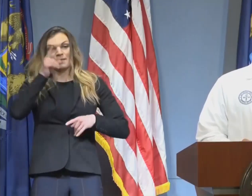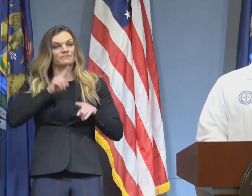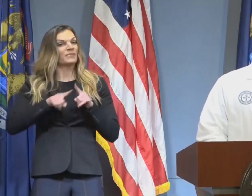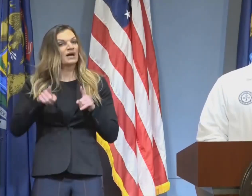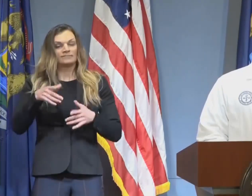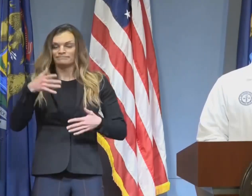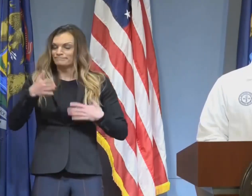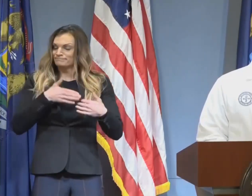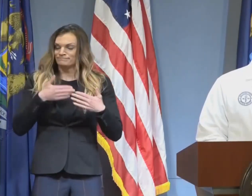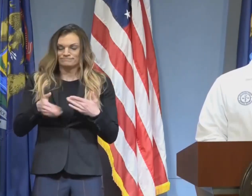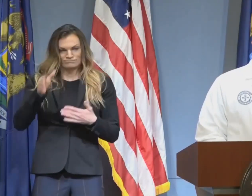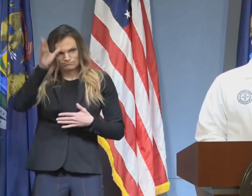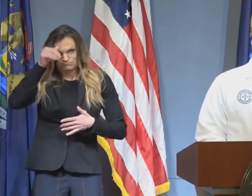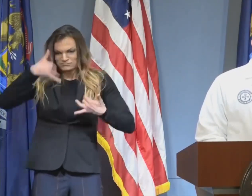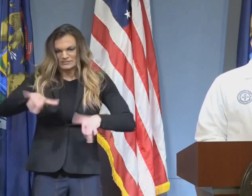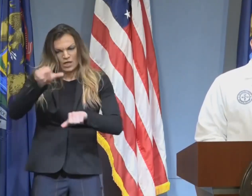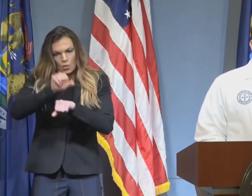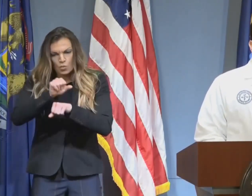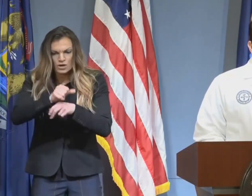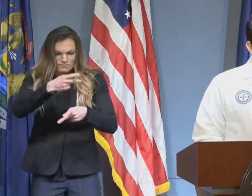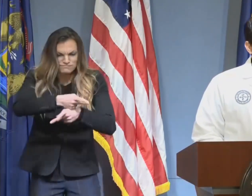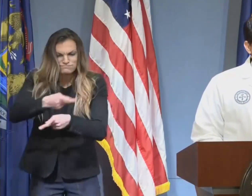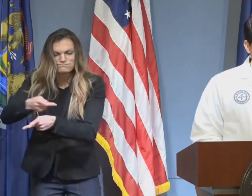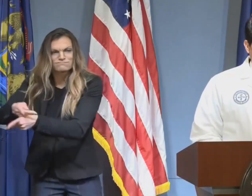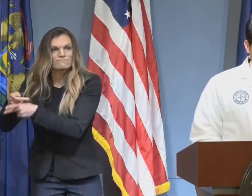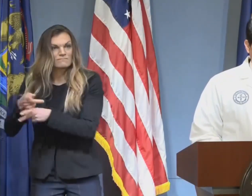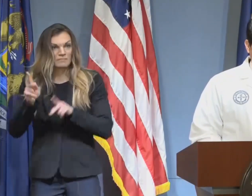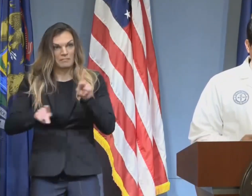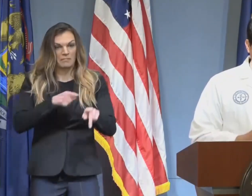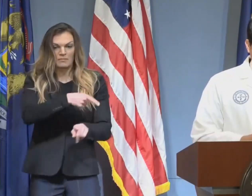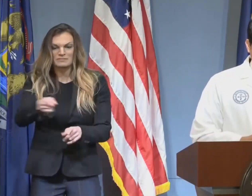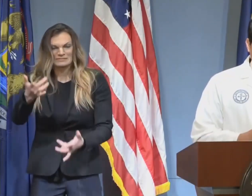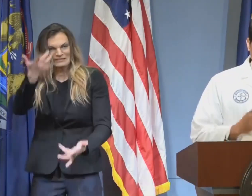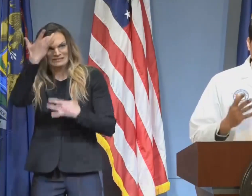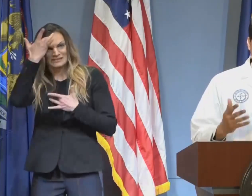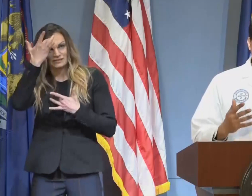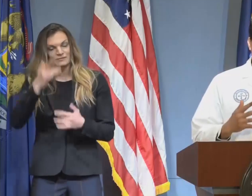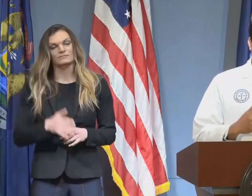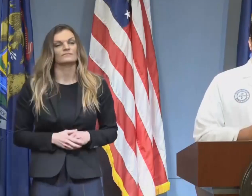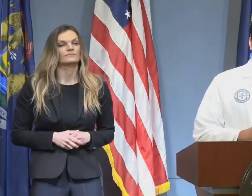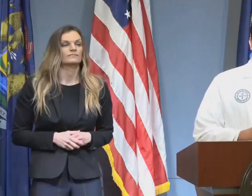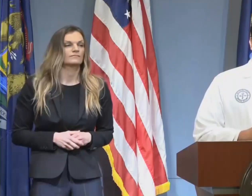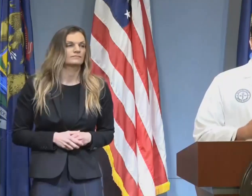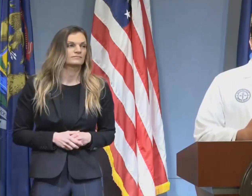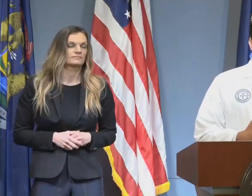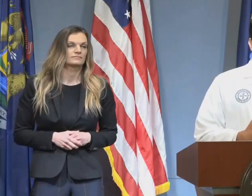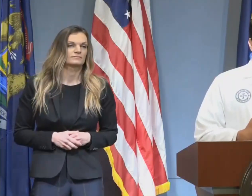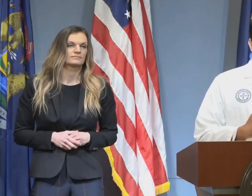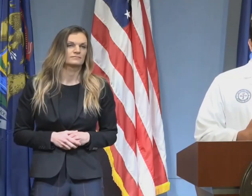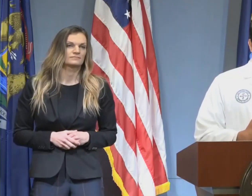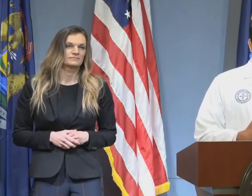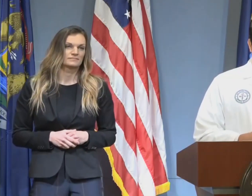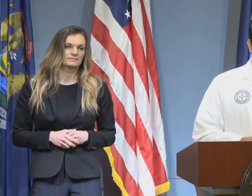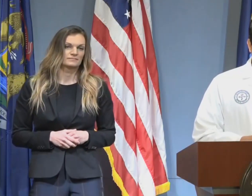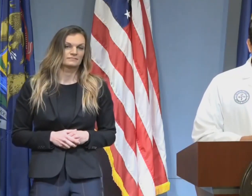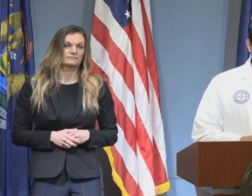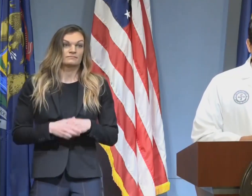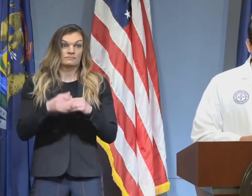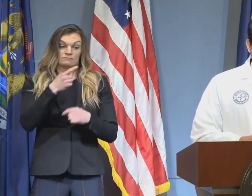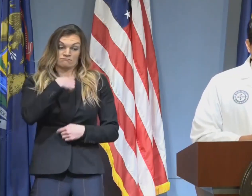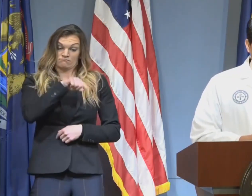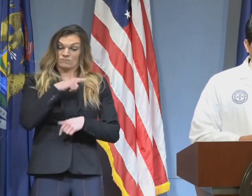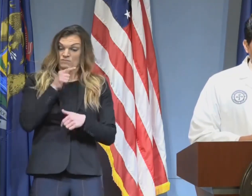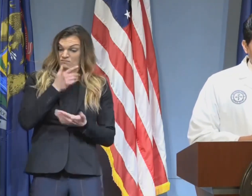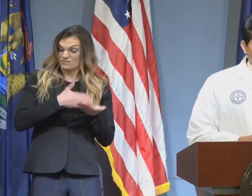very sick patients. Many of my other physician colleagues, however, like much of our state, have been staying at home,